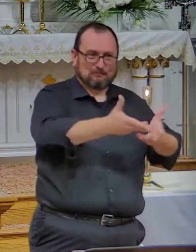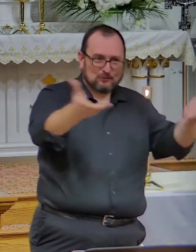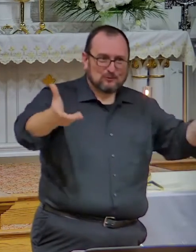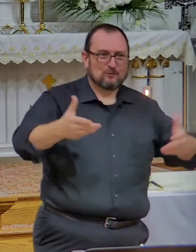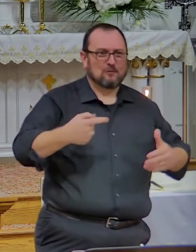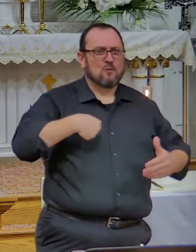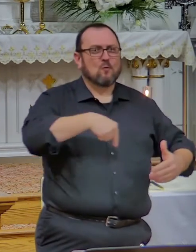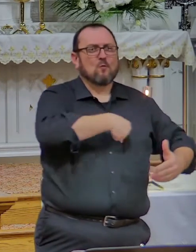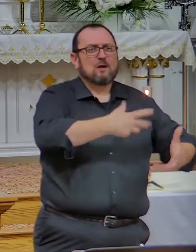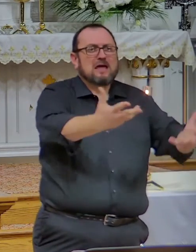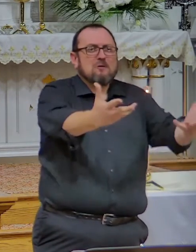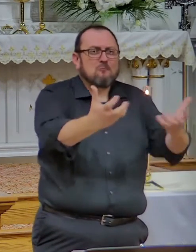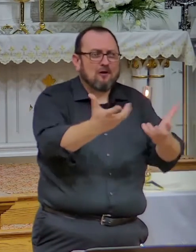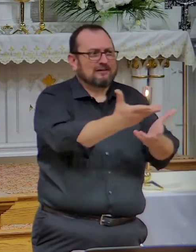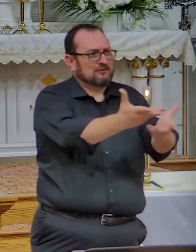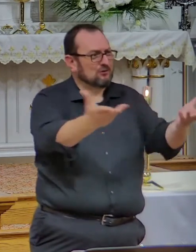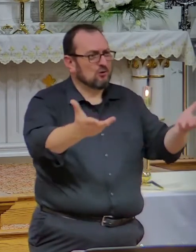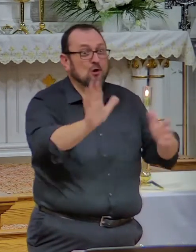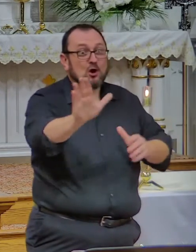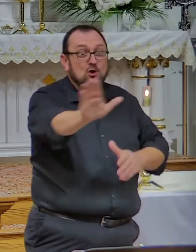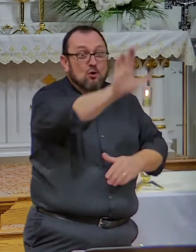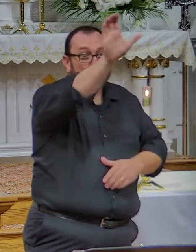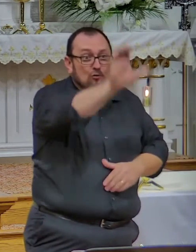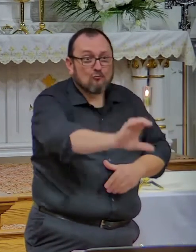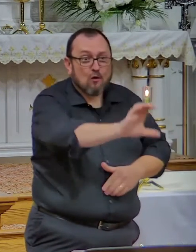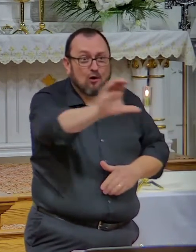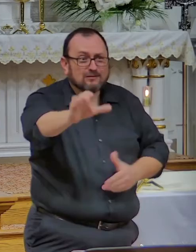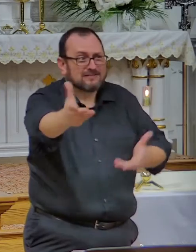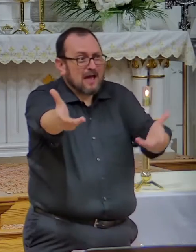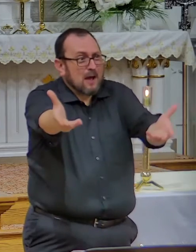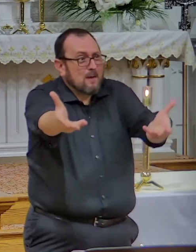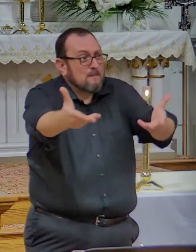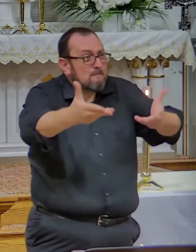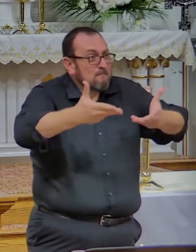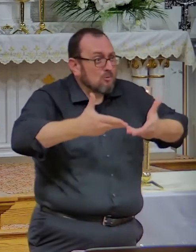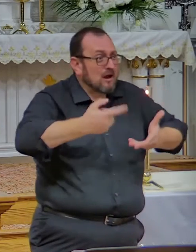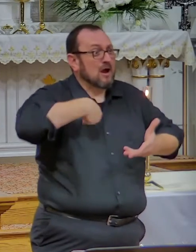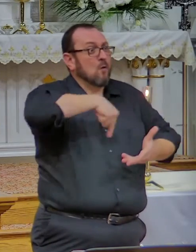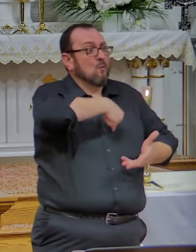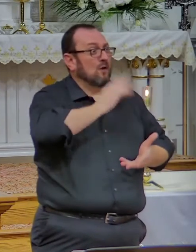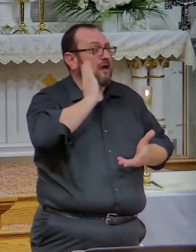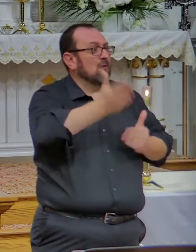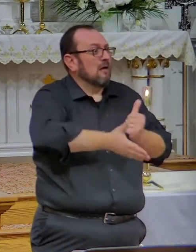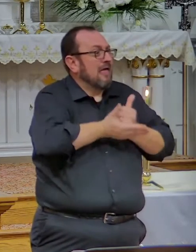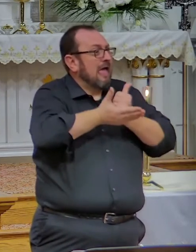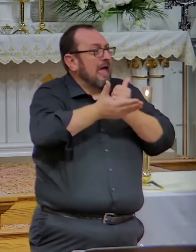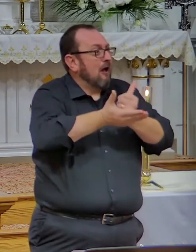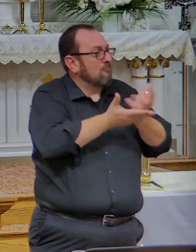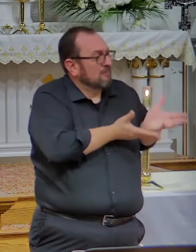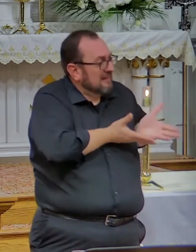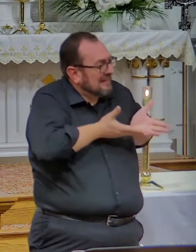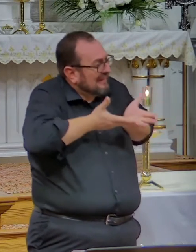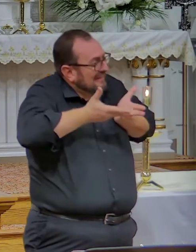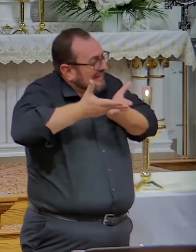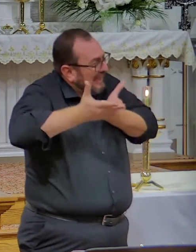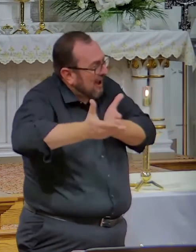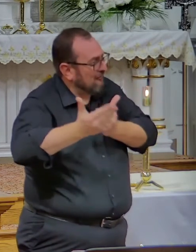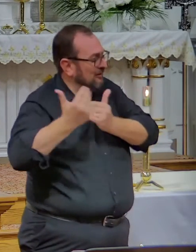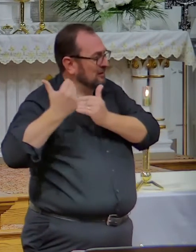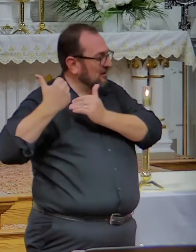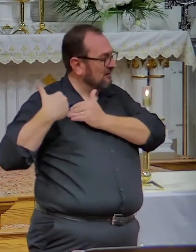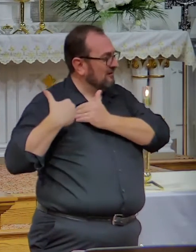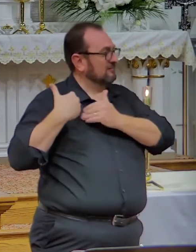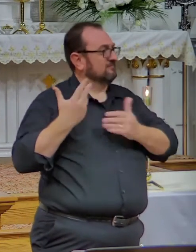We Bring your cross here. We'll help you carry it. The guys, the guys will be